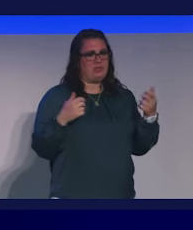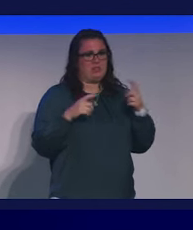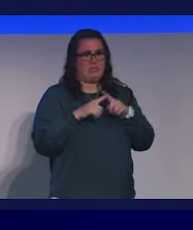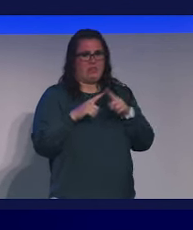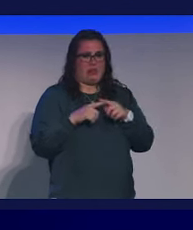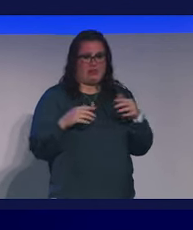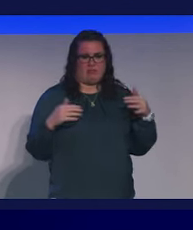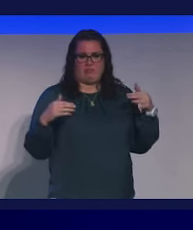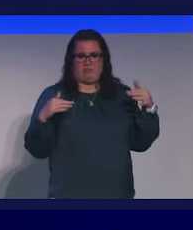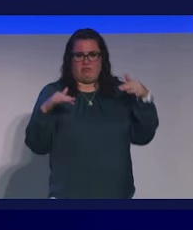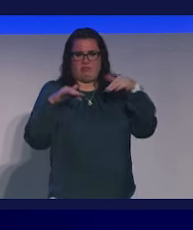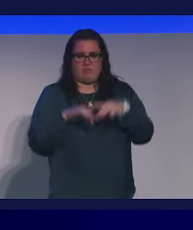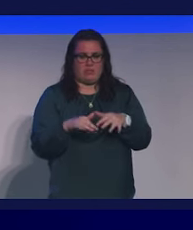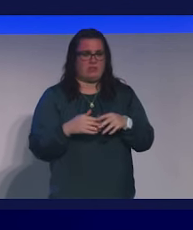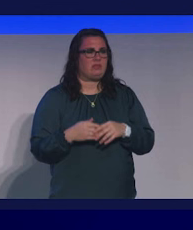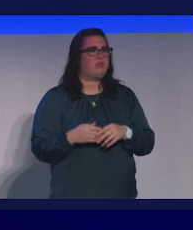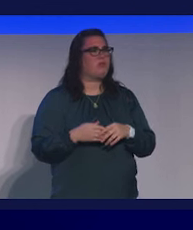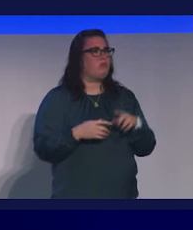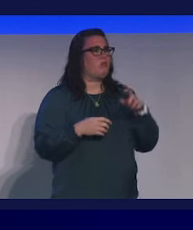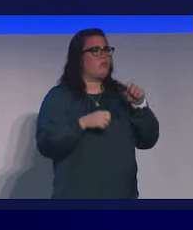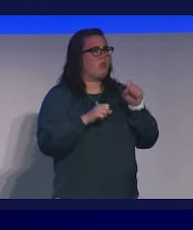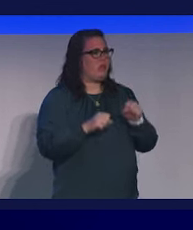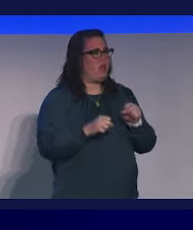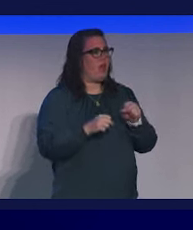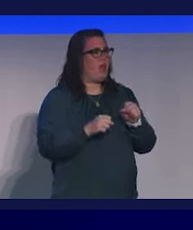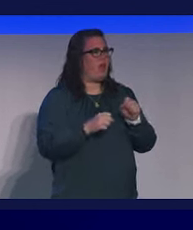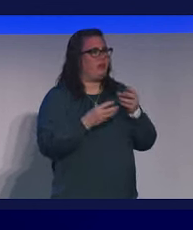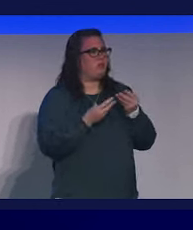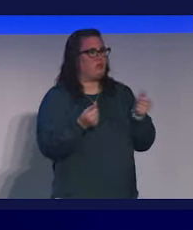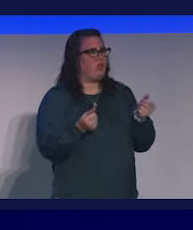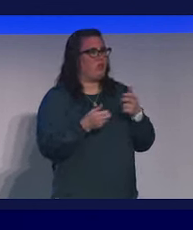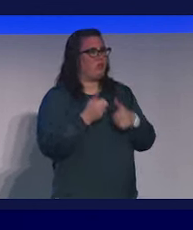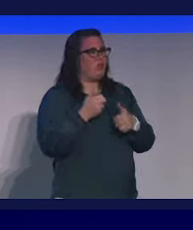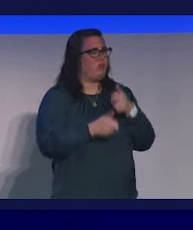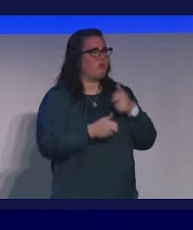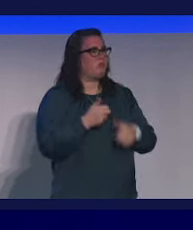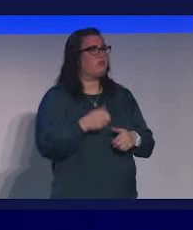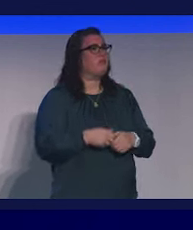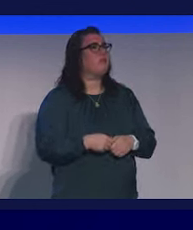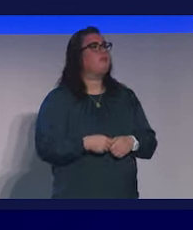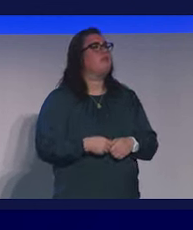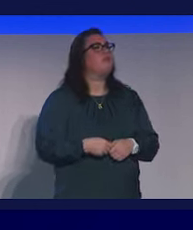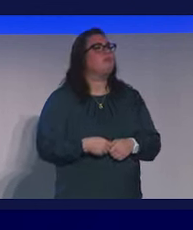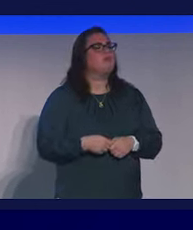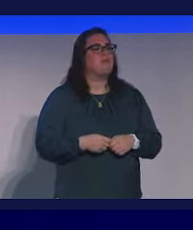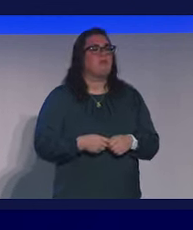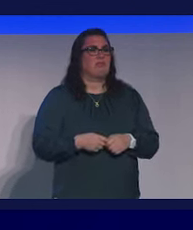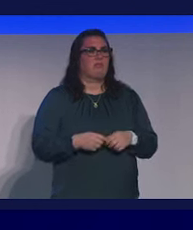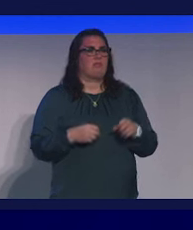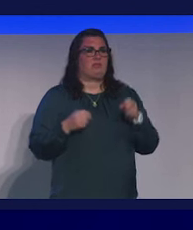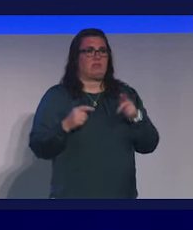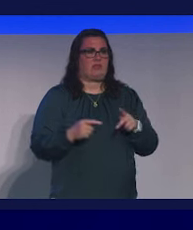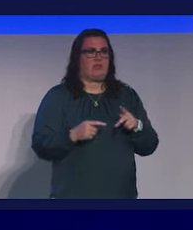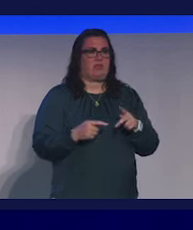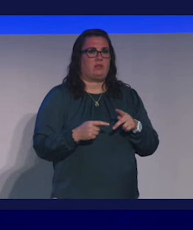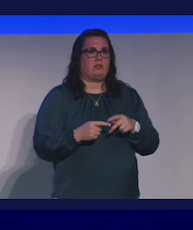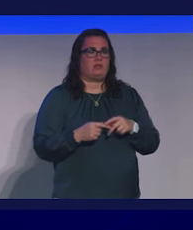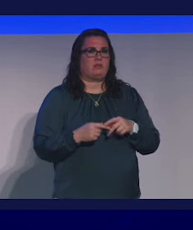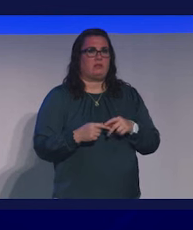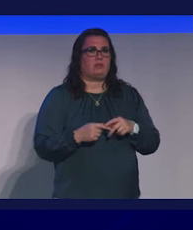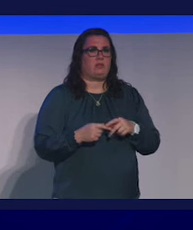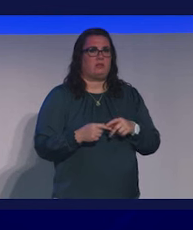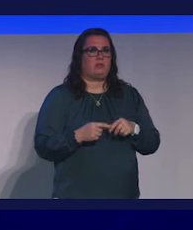angles but there's real momentum to solve them. And then, of course, there's a profound opportunity, I think, by doing work that is disruptive and